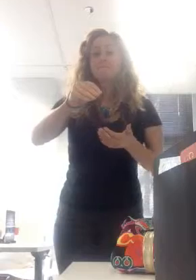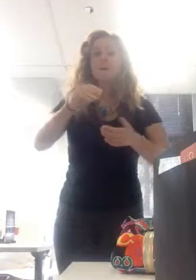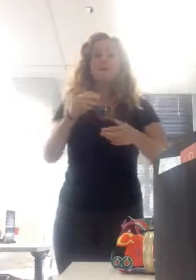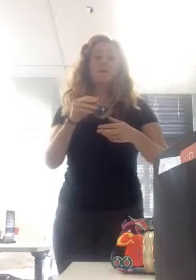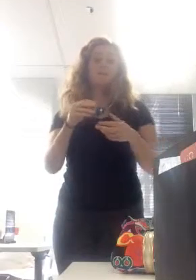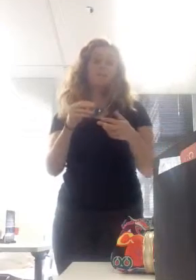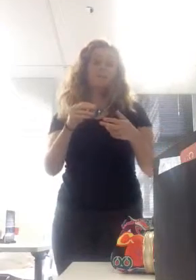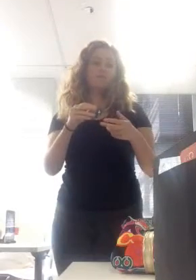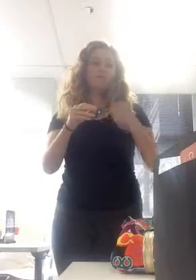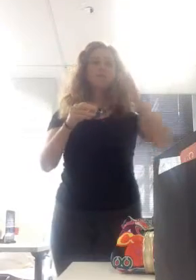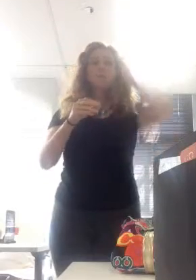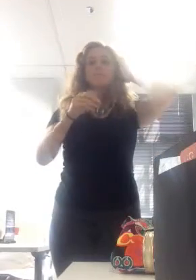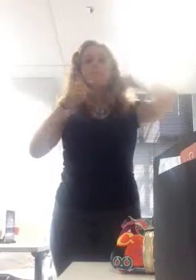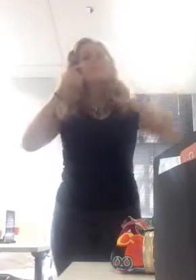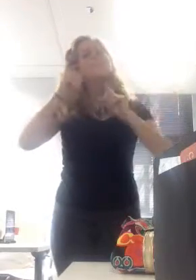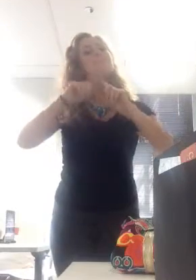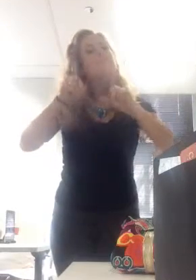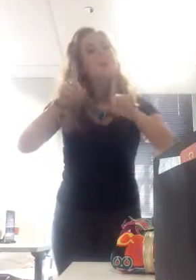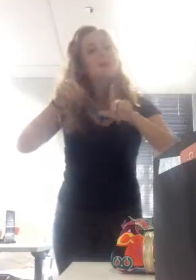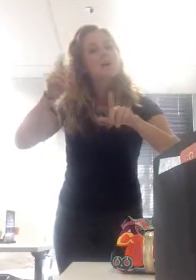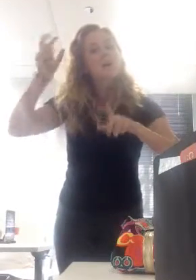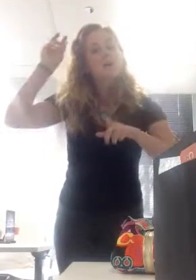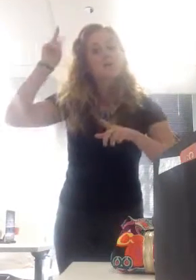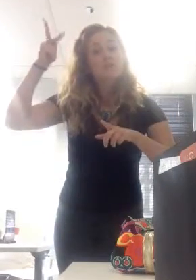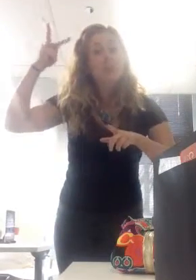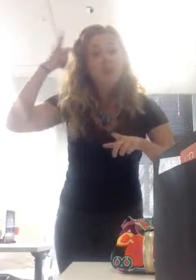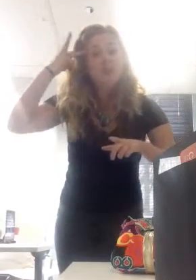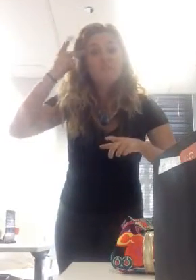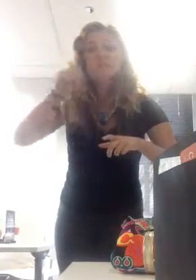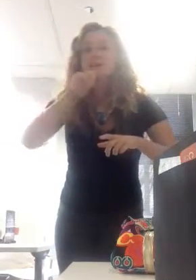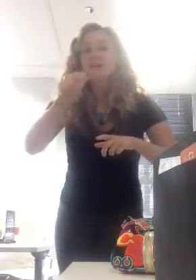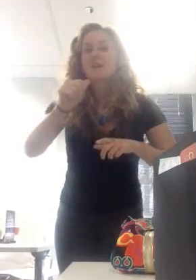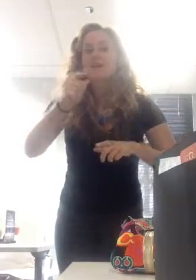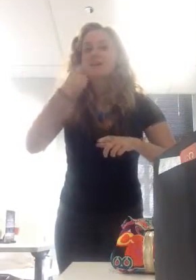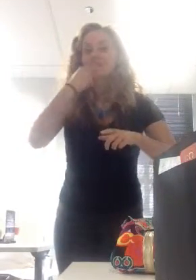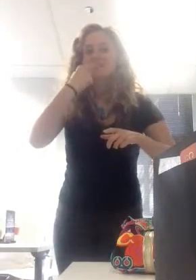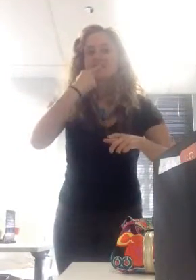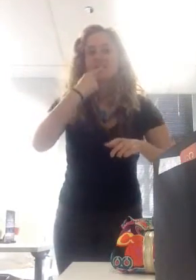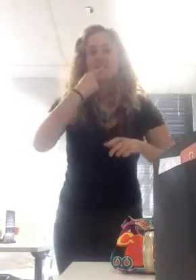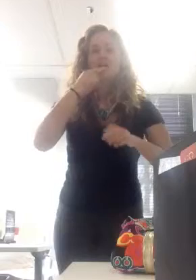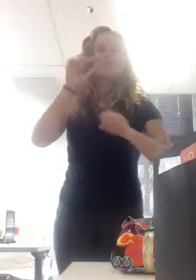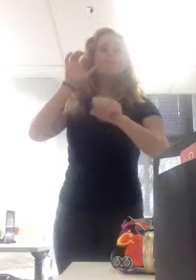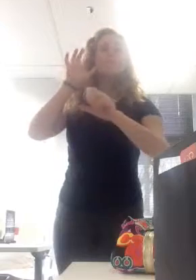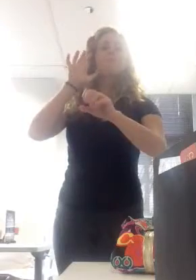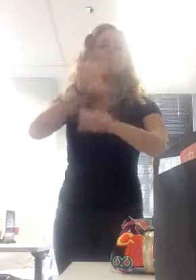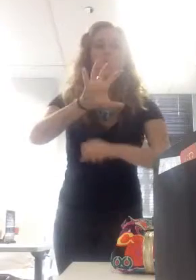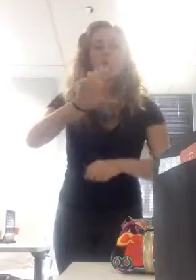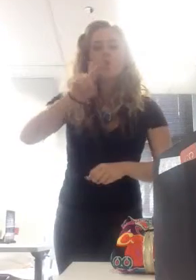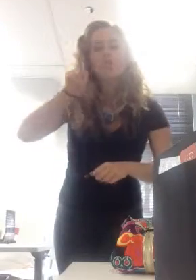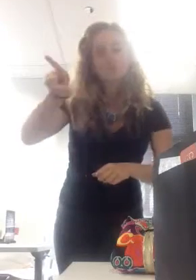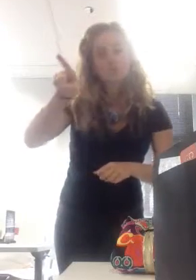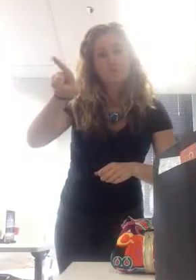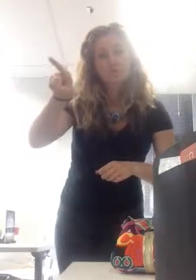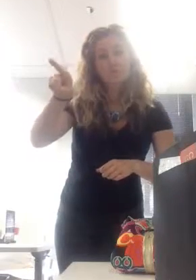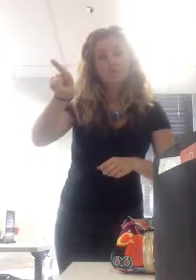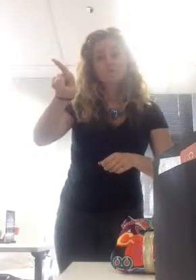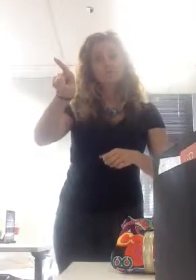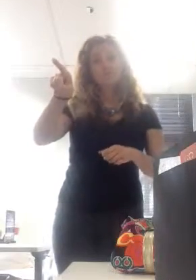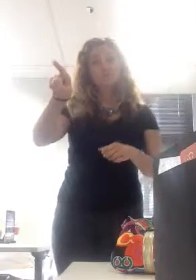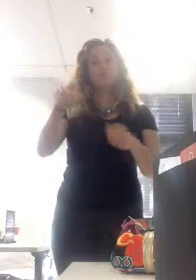We're still going get good products, but it's not the government that's going be telling us how to get good products. It's not people buying and selling those products